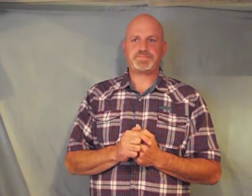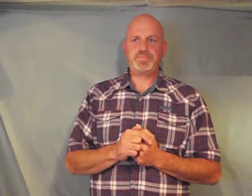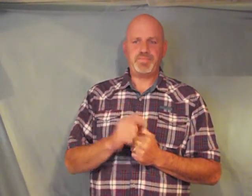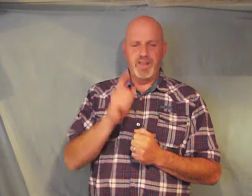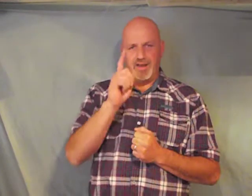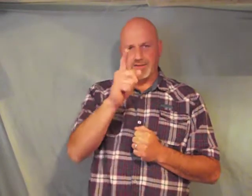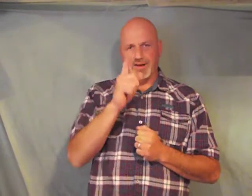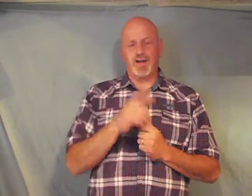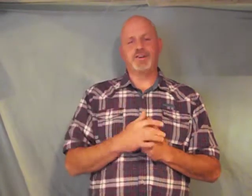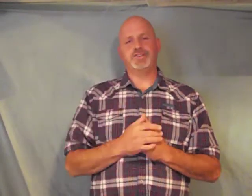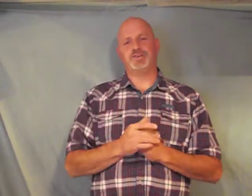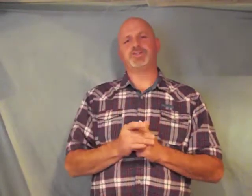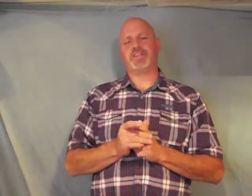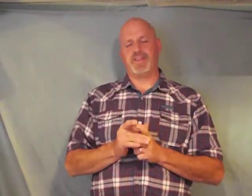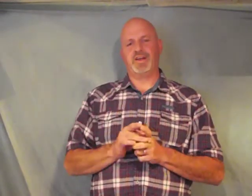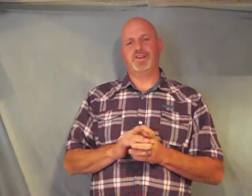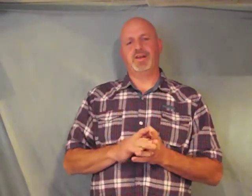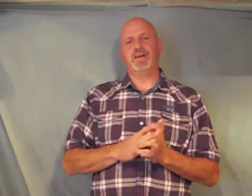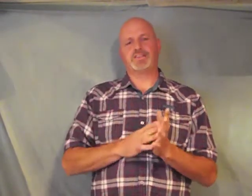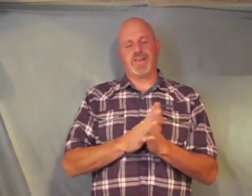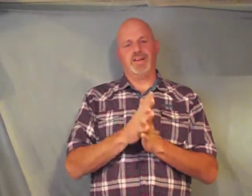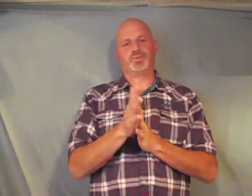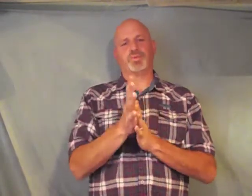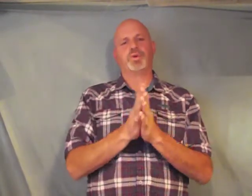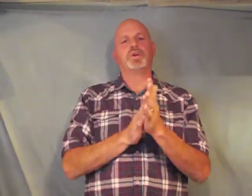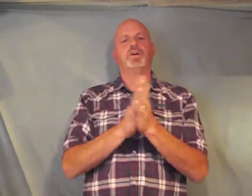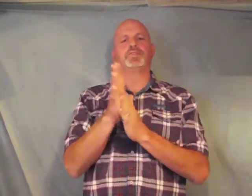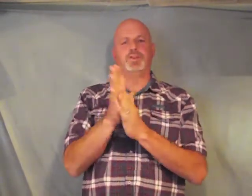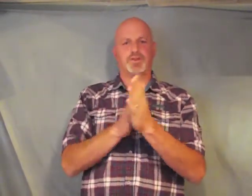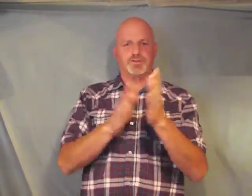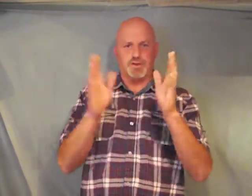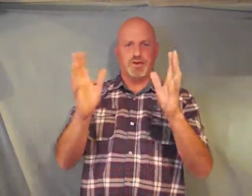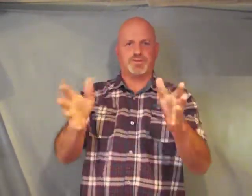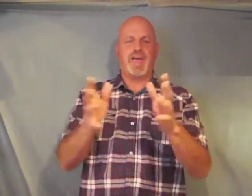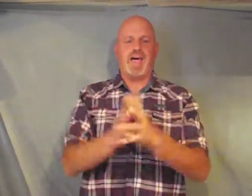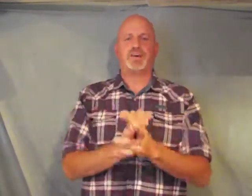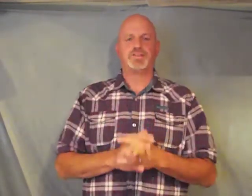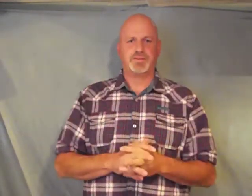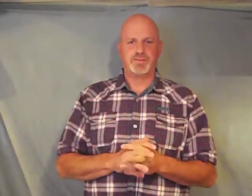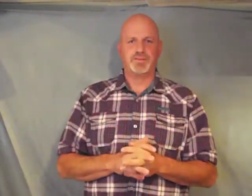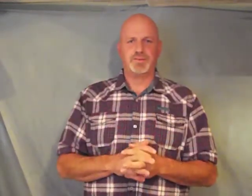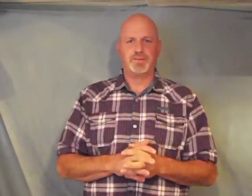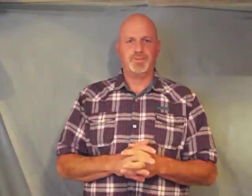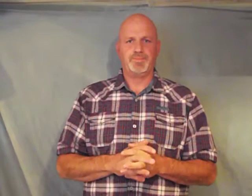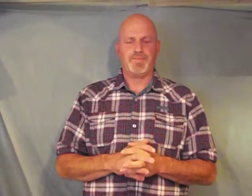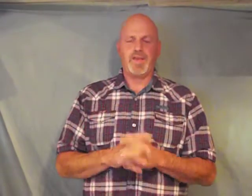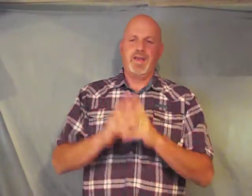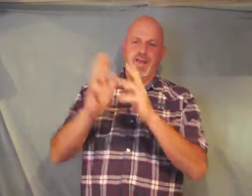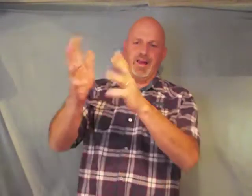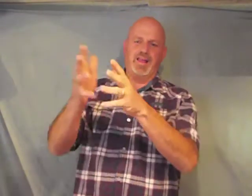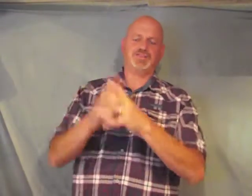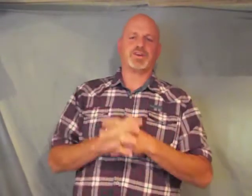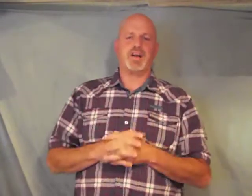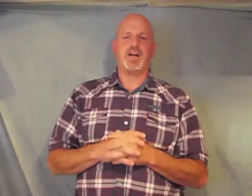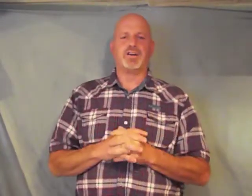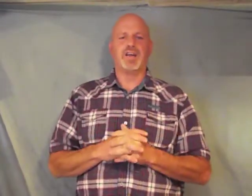and as long as you sit there and you let Satan rule over your church house and let your congregation